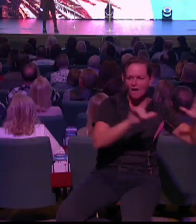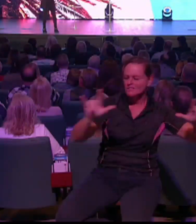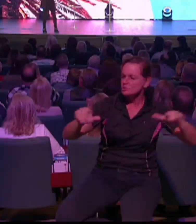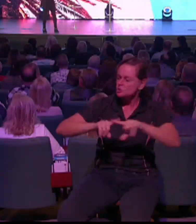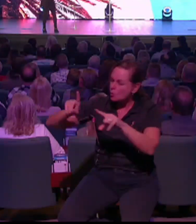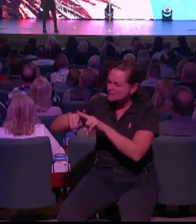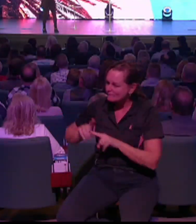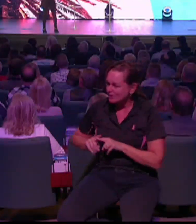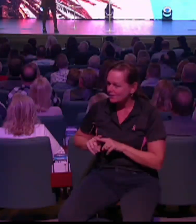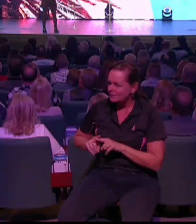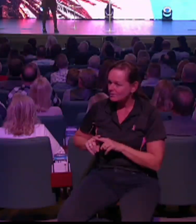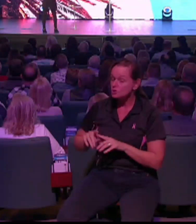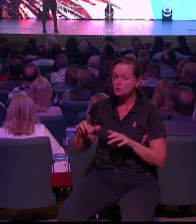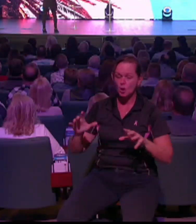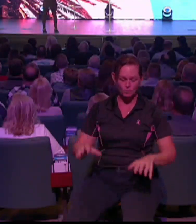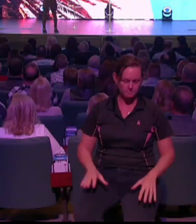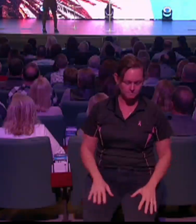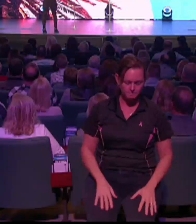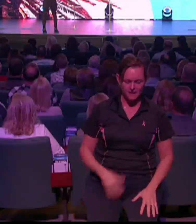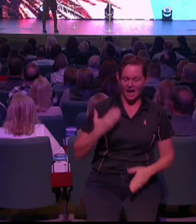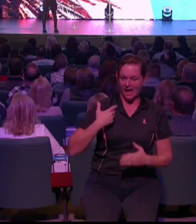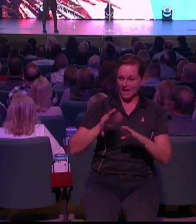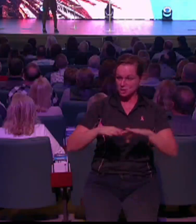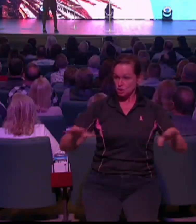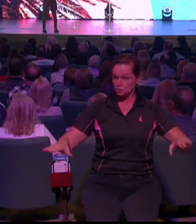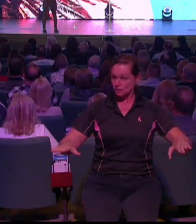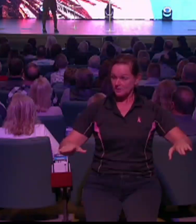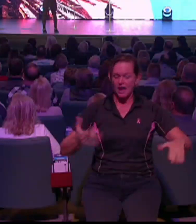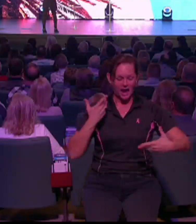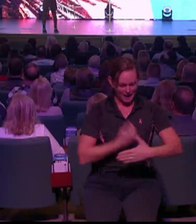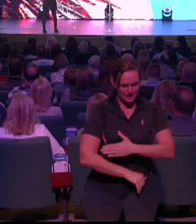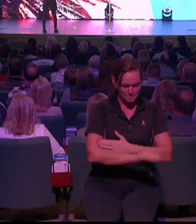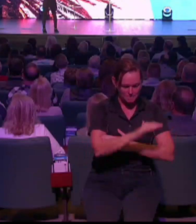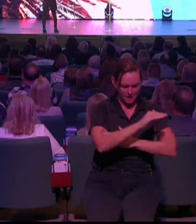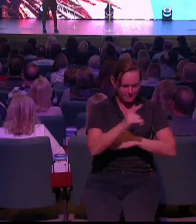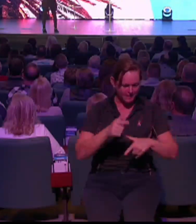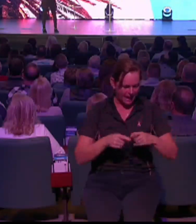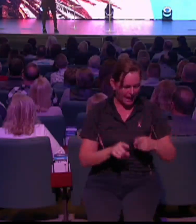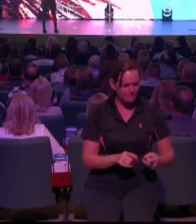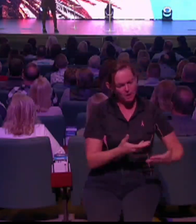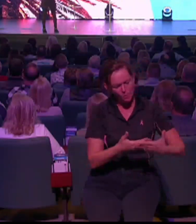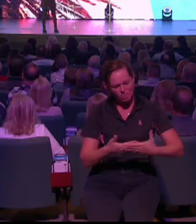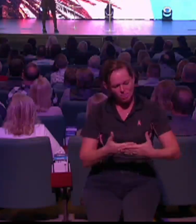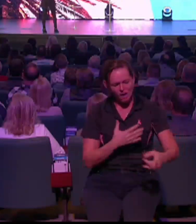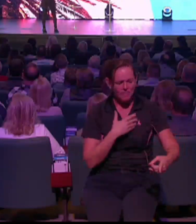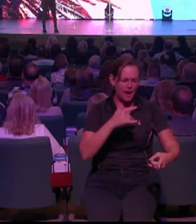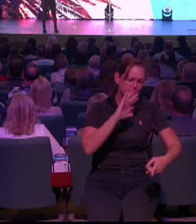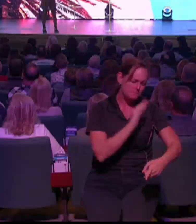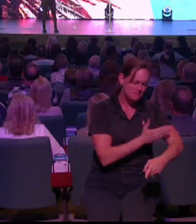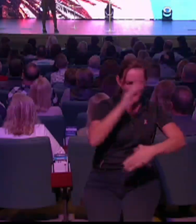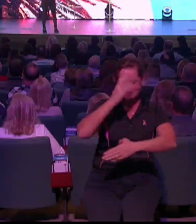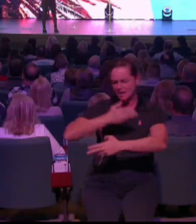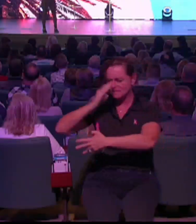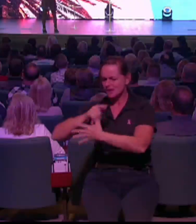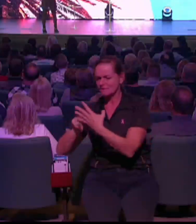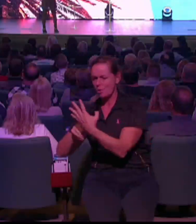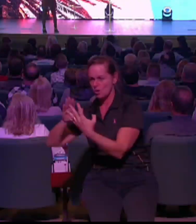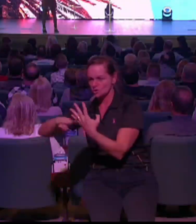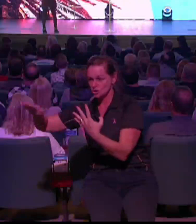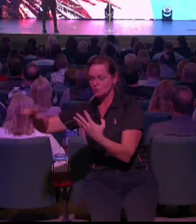And then there was this stranger baby that looked like an alien in the sonogram. And I wasn't sure how I felt about him. And I realized I was going